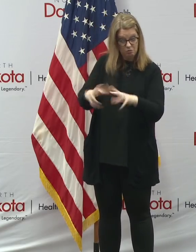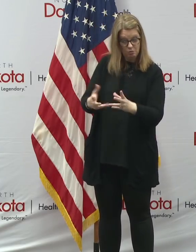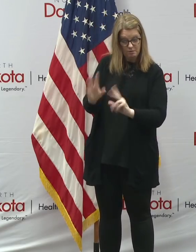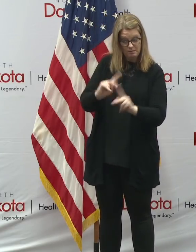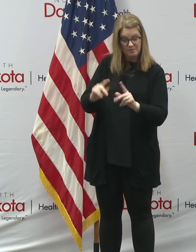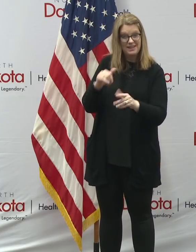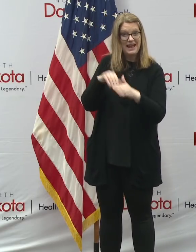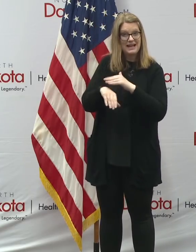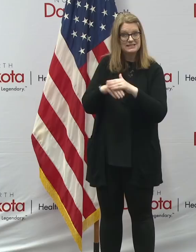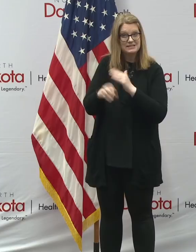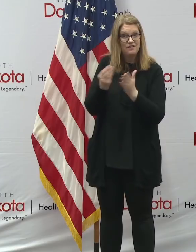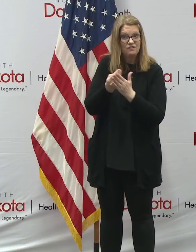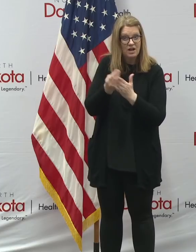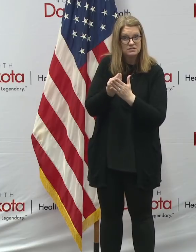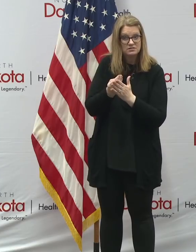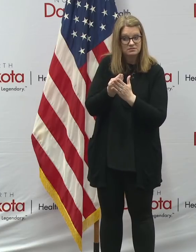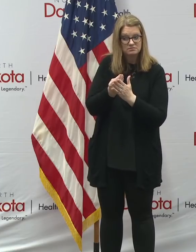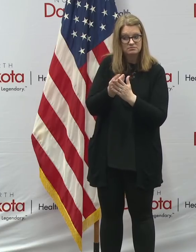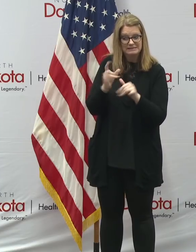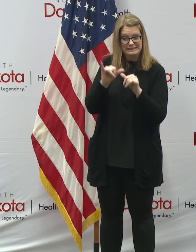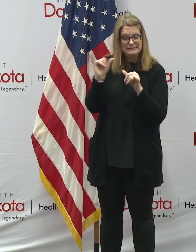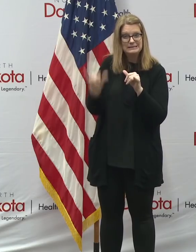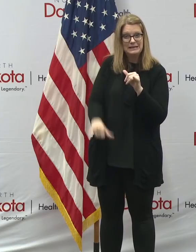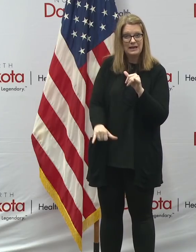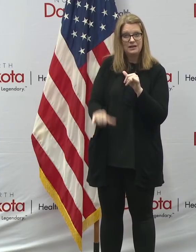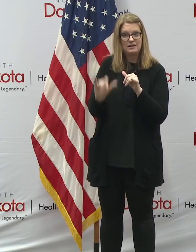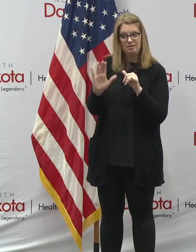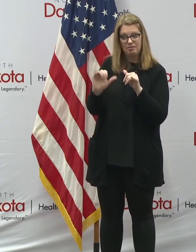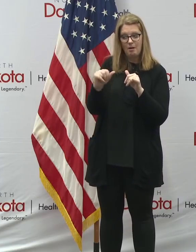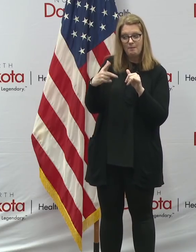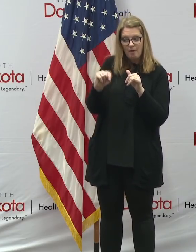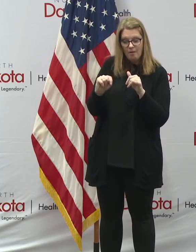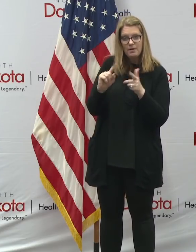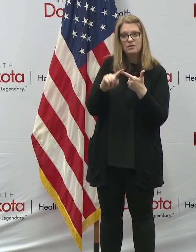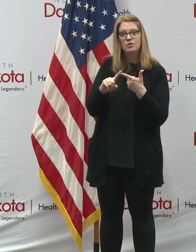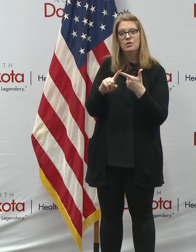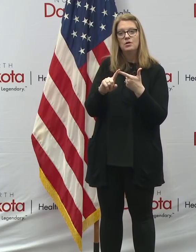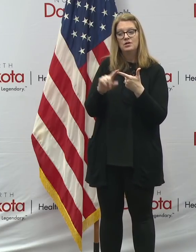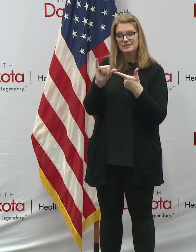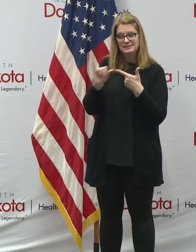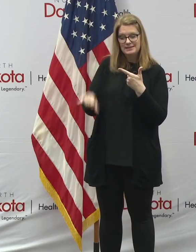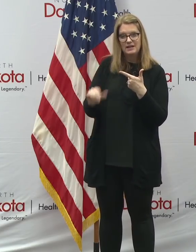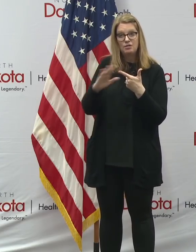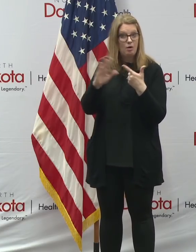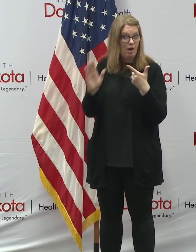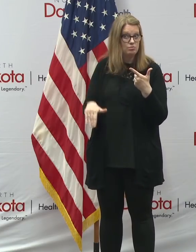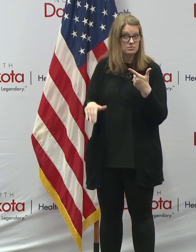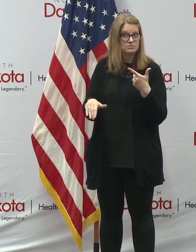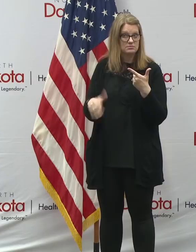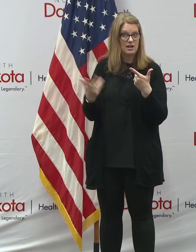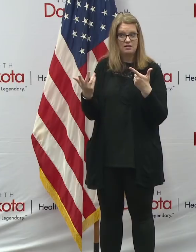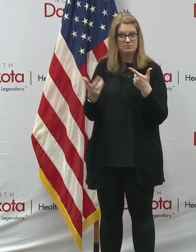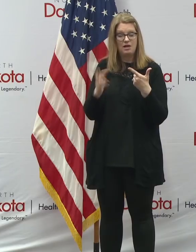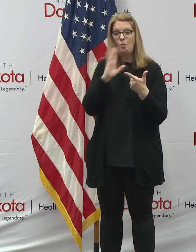funds in order for them to remain in their apartment or in their housing situation.